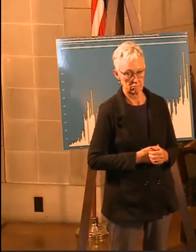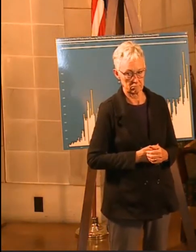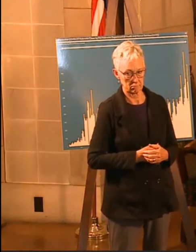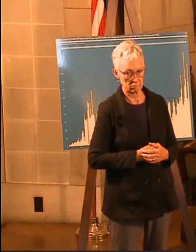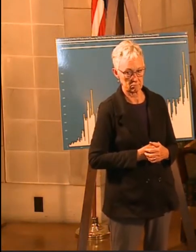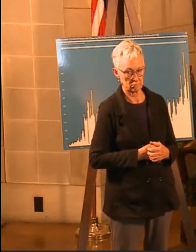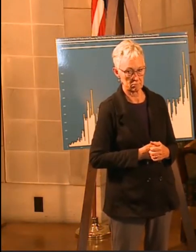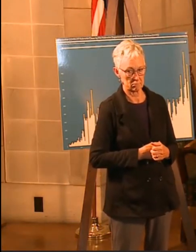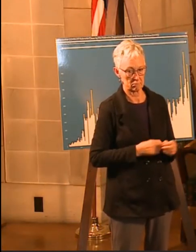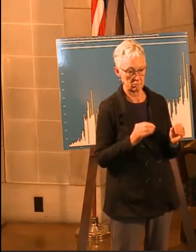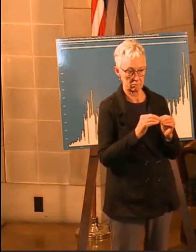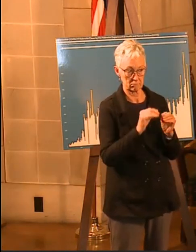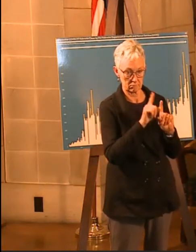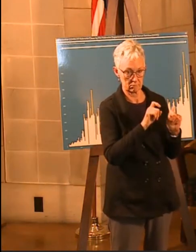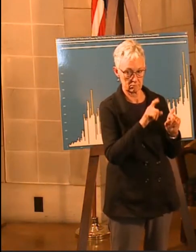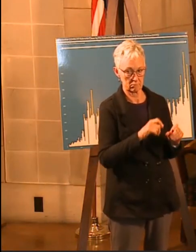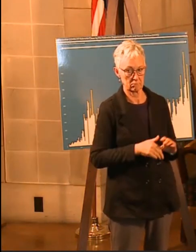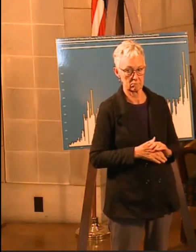Other questions?